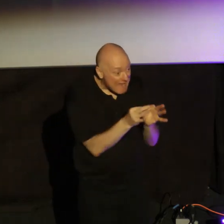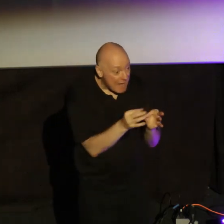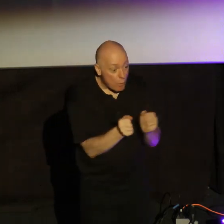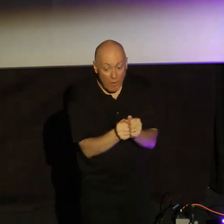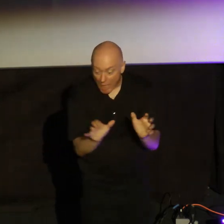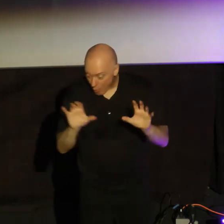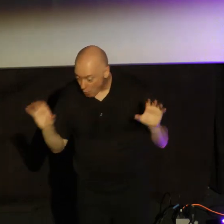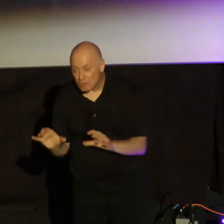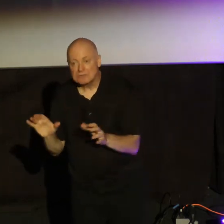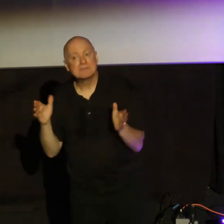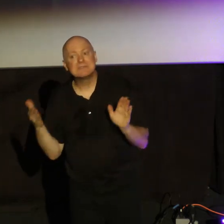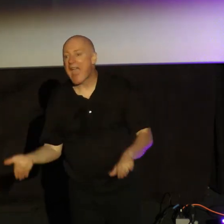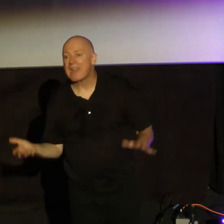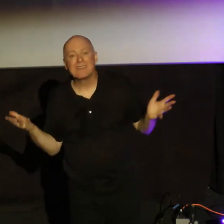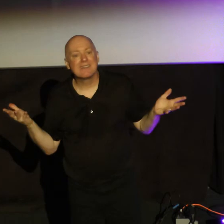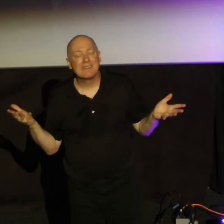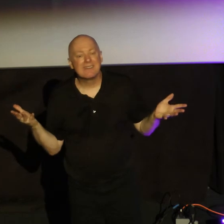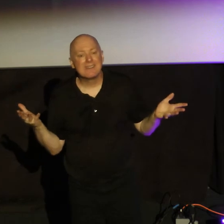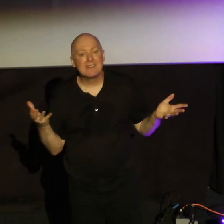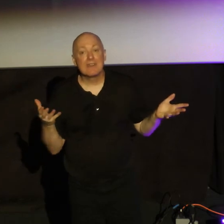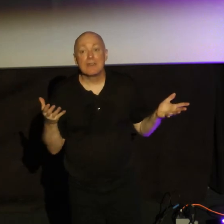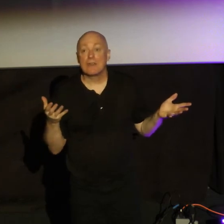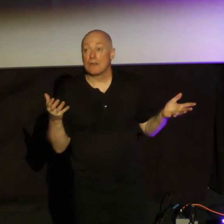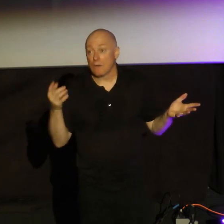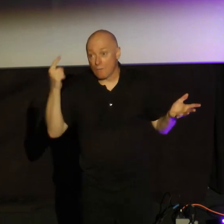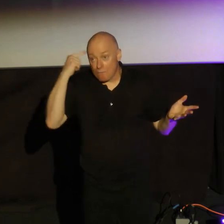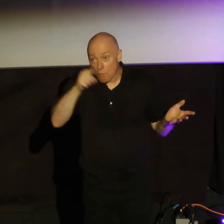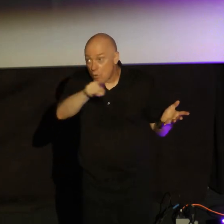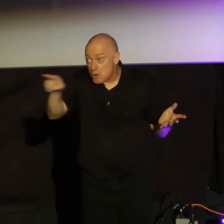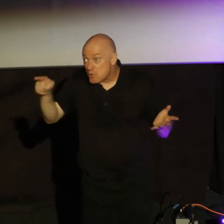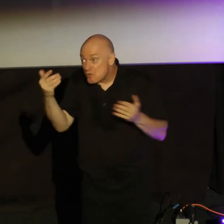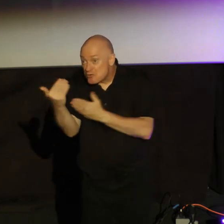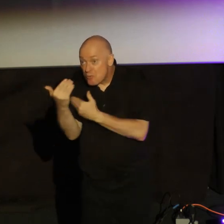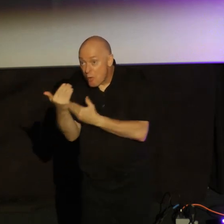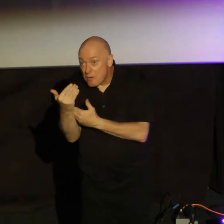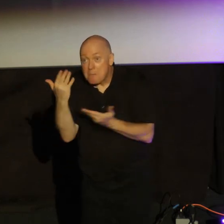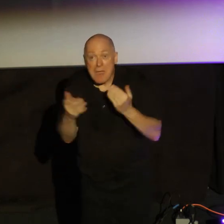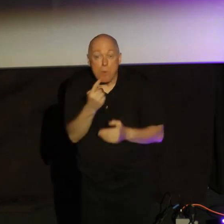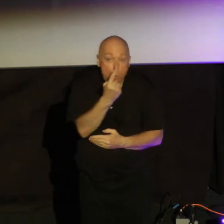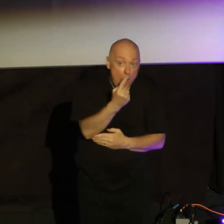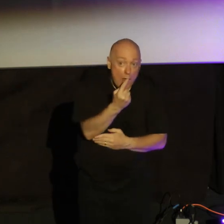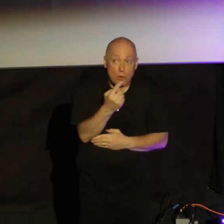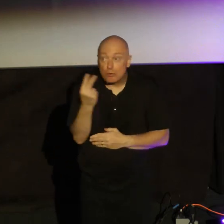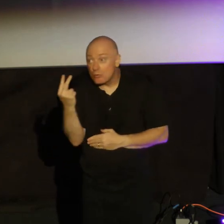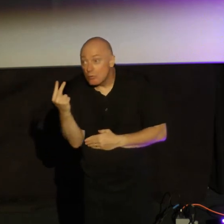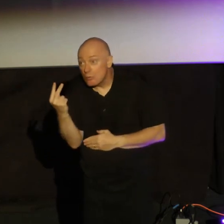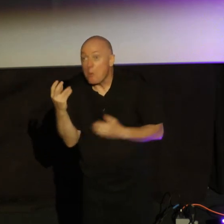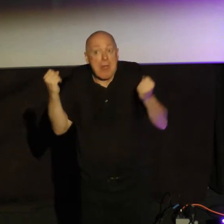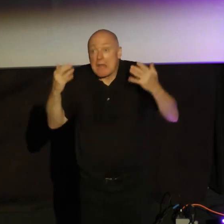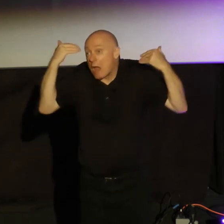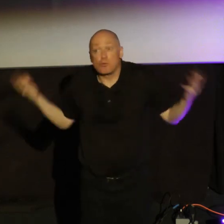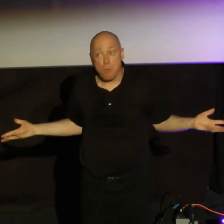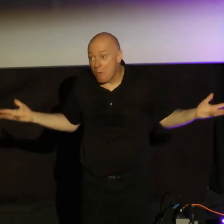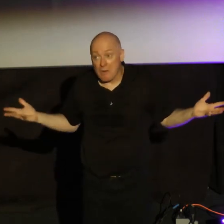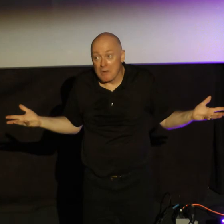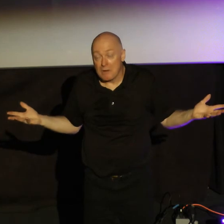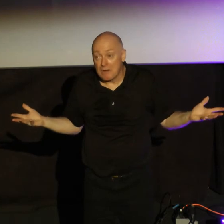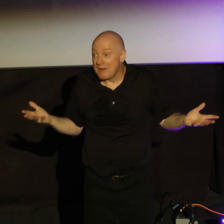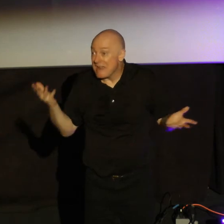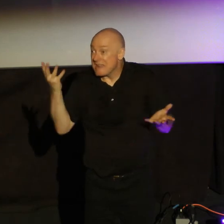dead. So for those this morning, and maybe there's one or two or a handful, I don't know. Maybe someone